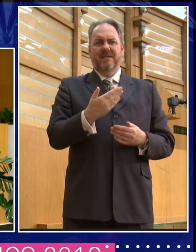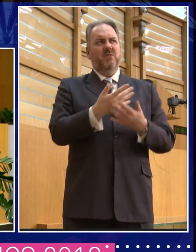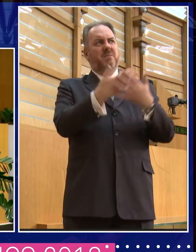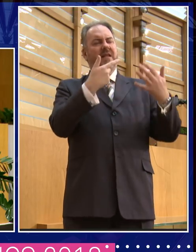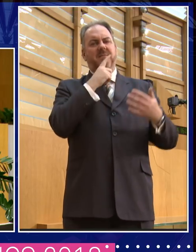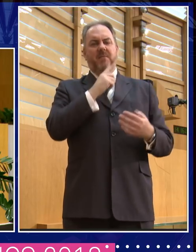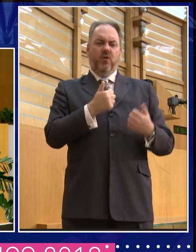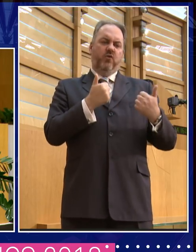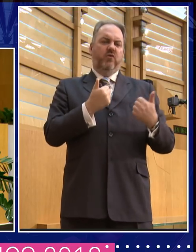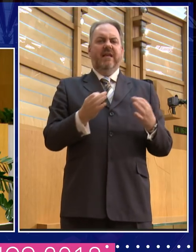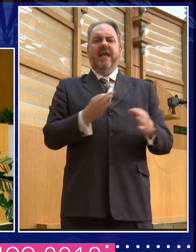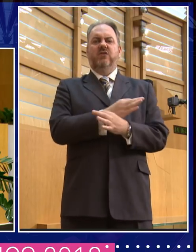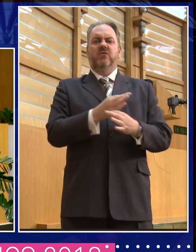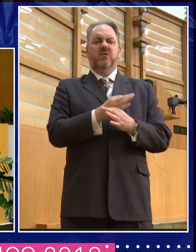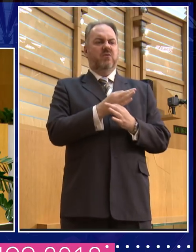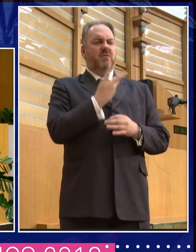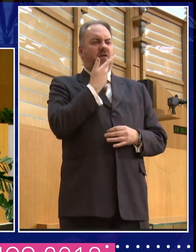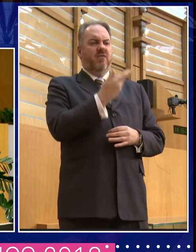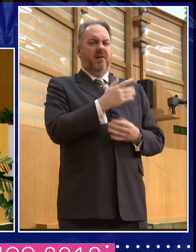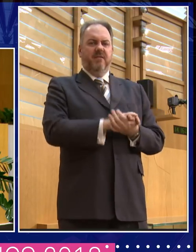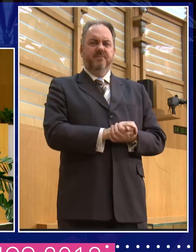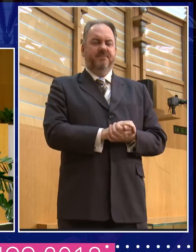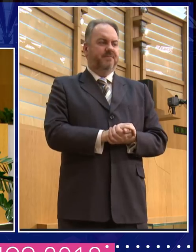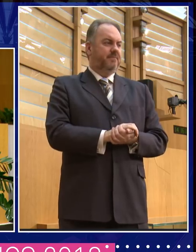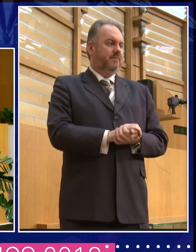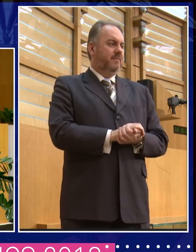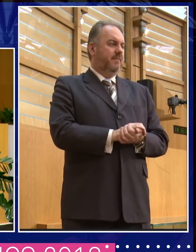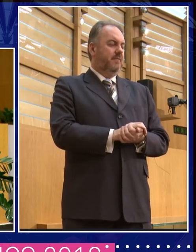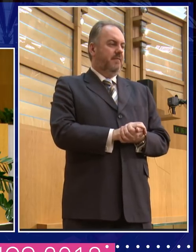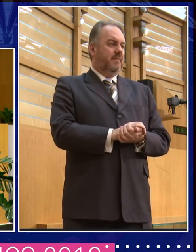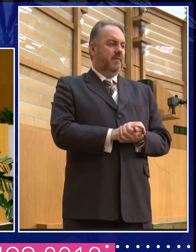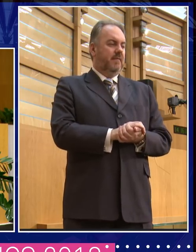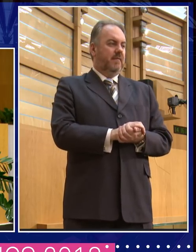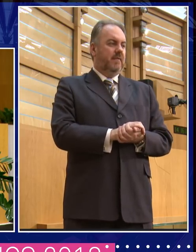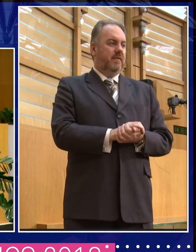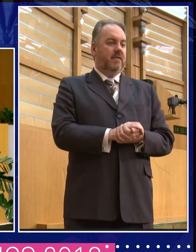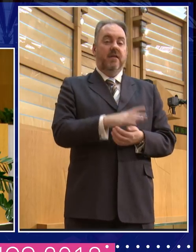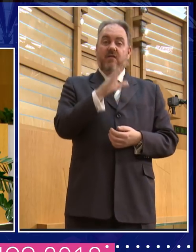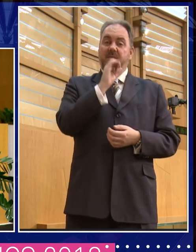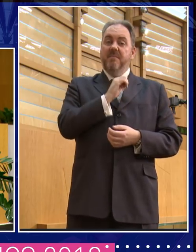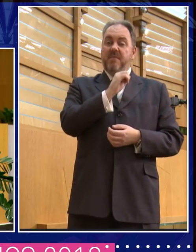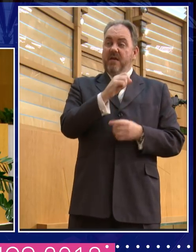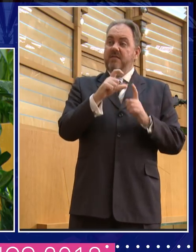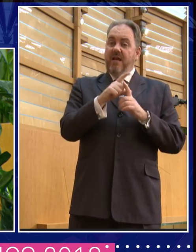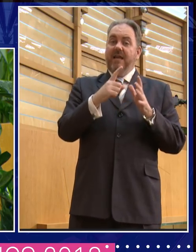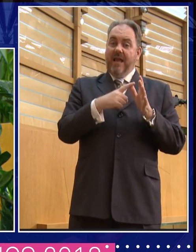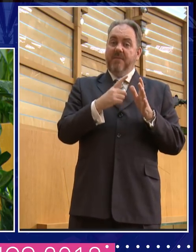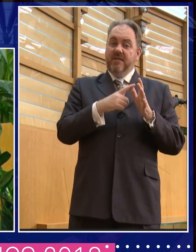we were direct contemporaries in the same year when we were undergraduates at Cambridge, didn't know each other very well. She'd found